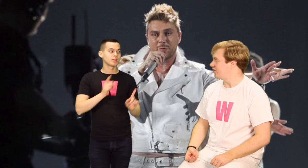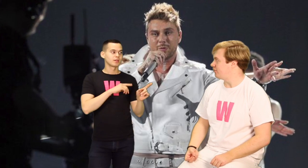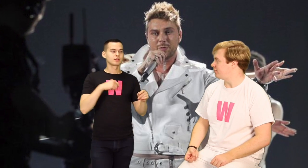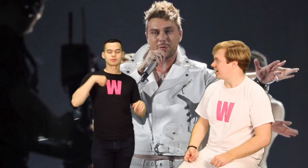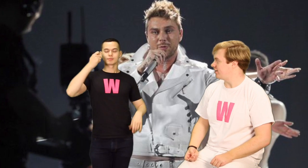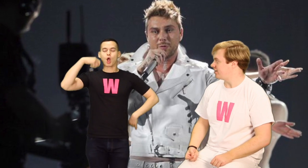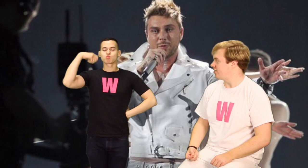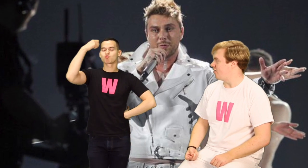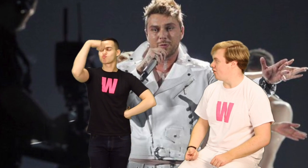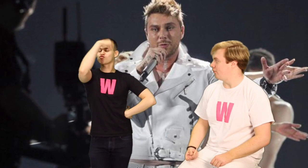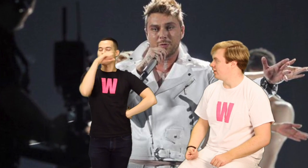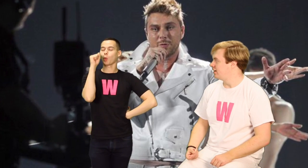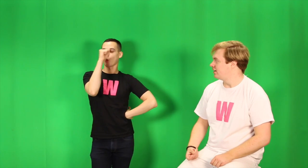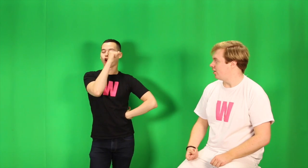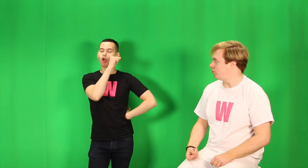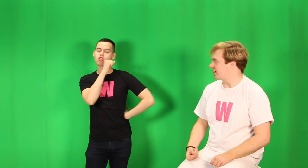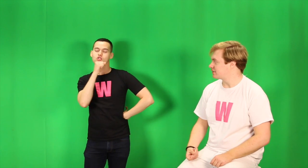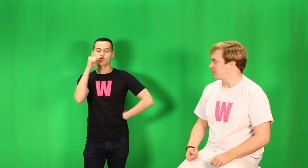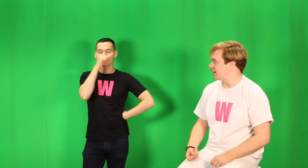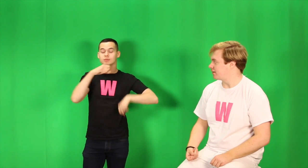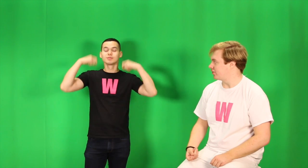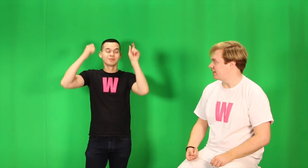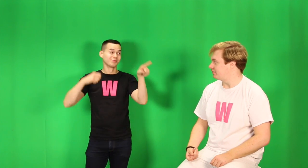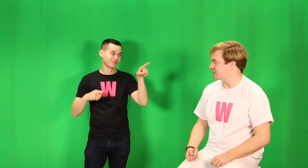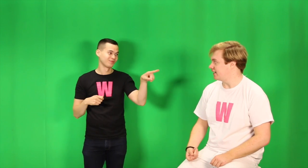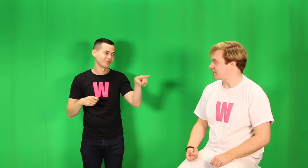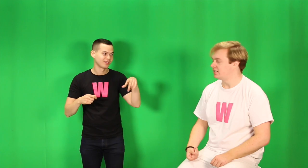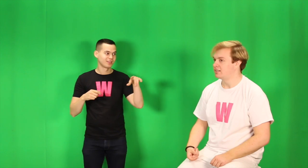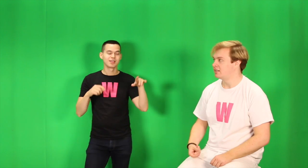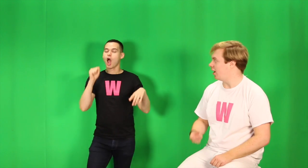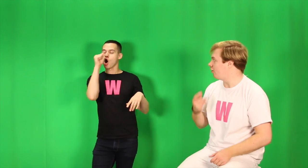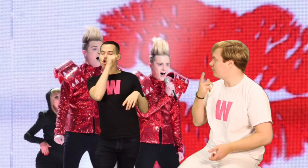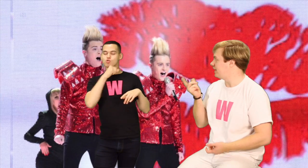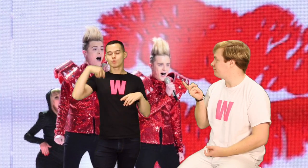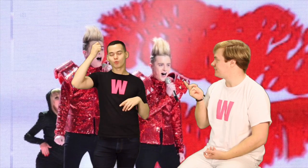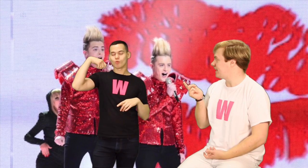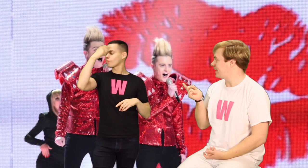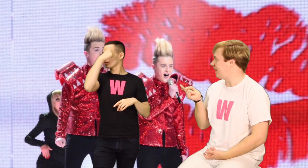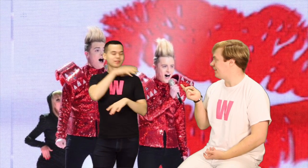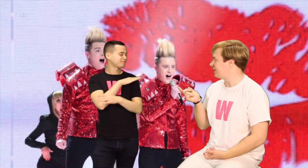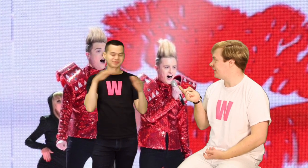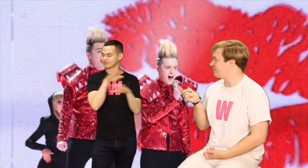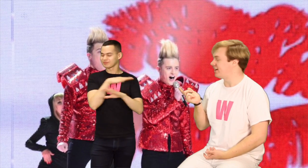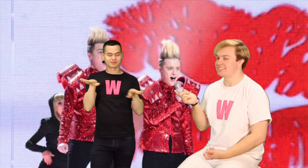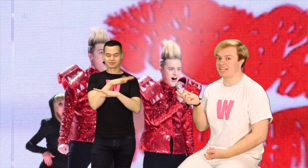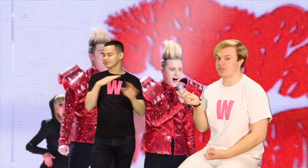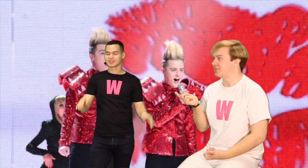Miro, Bulgaria, no, oh he likes putting makeup on and lipstick, oh, lipstick on, hit and run, Jedward,